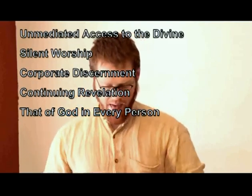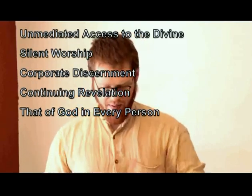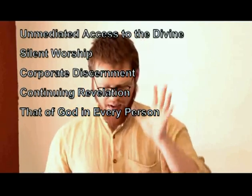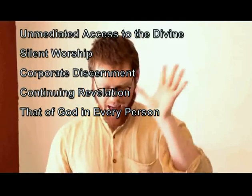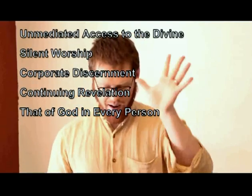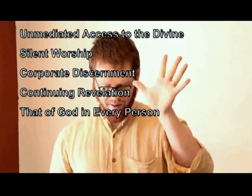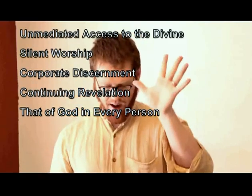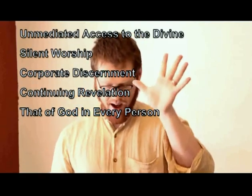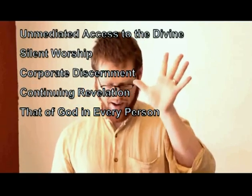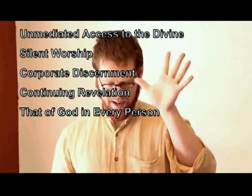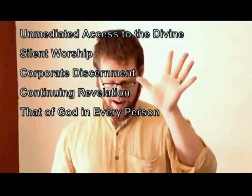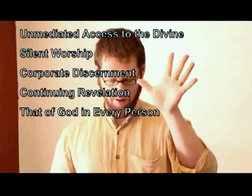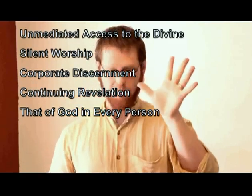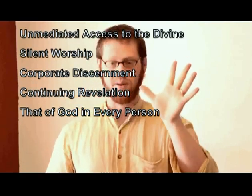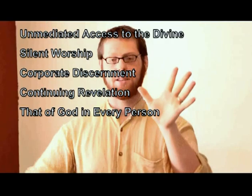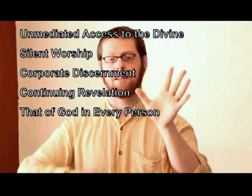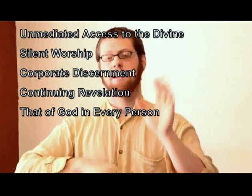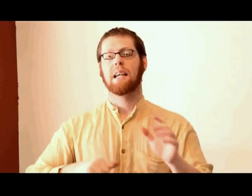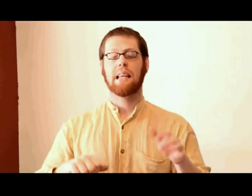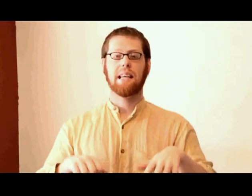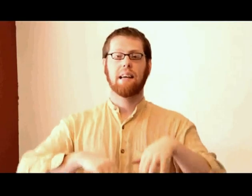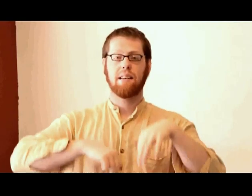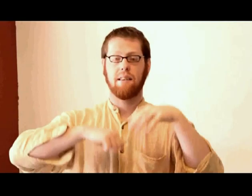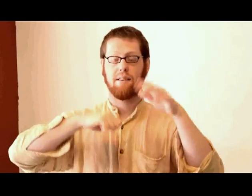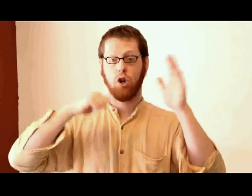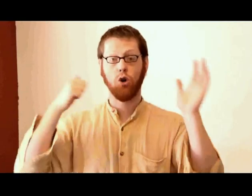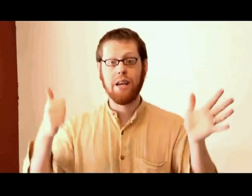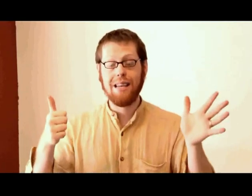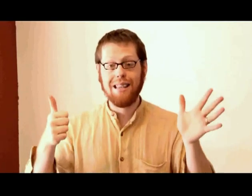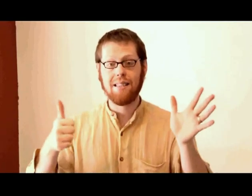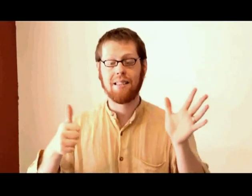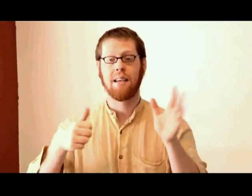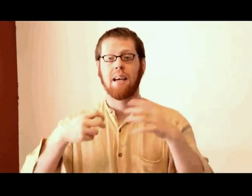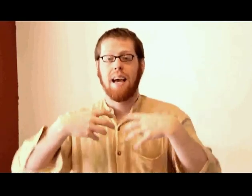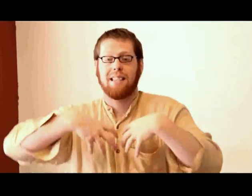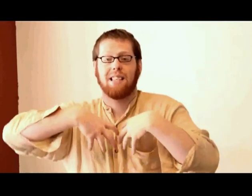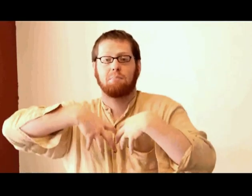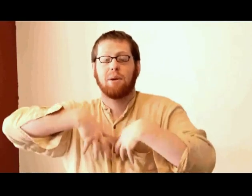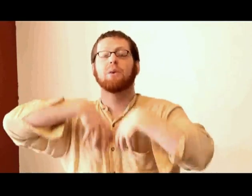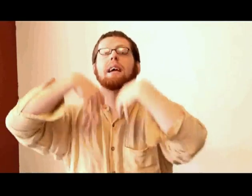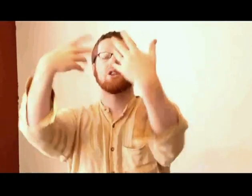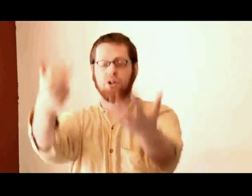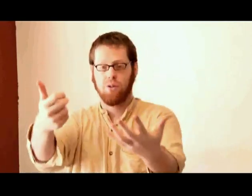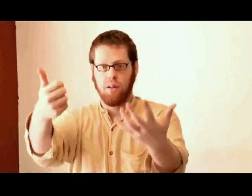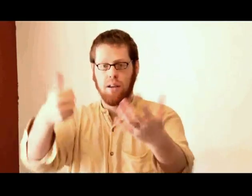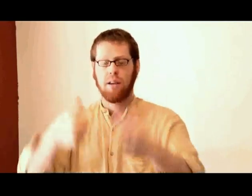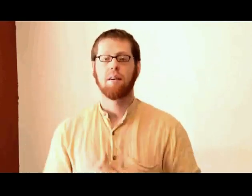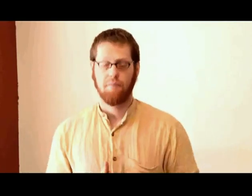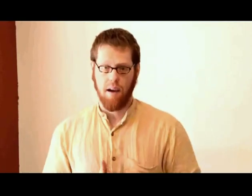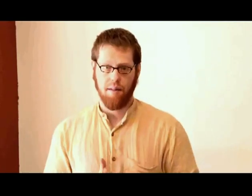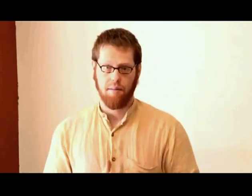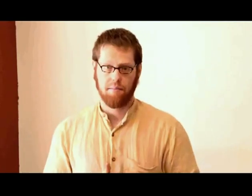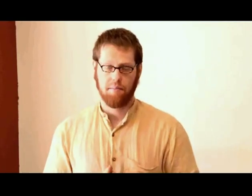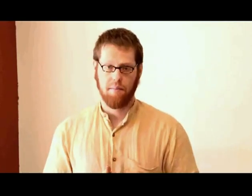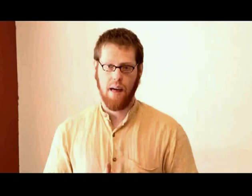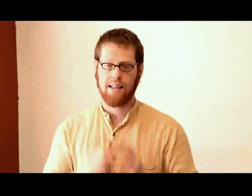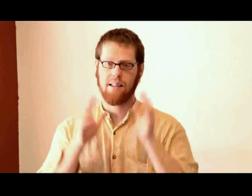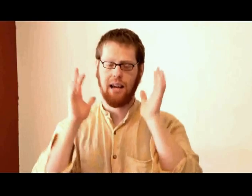and that of God in every person leading into this creedless, experiential faith. That's the